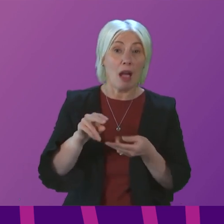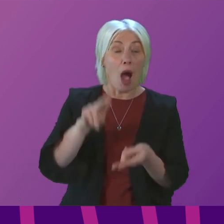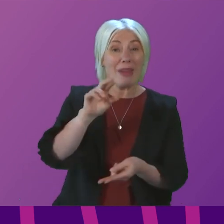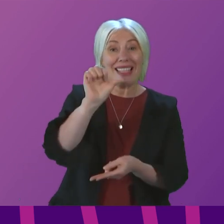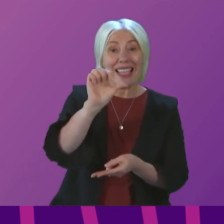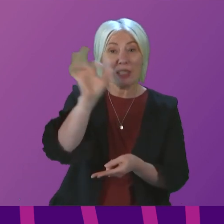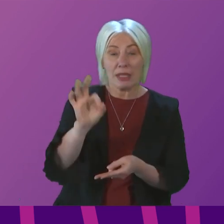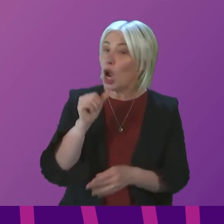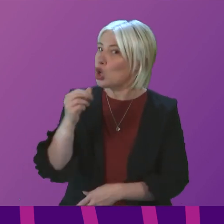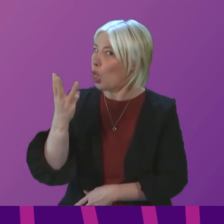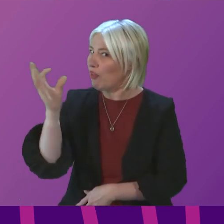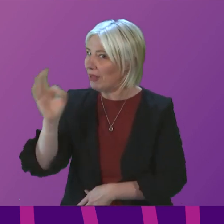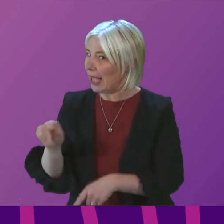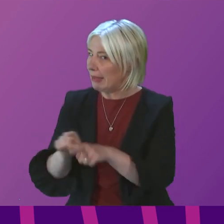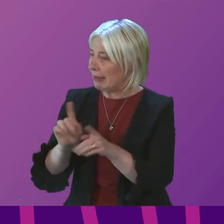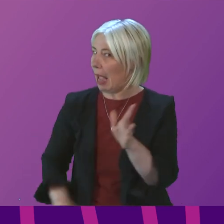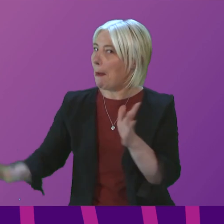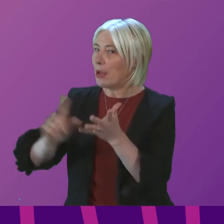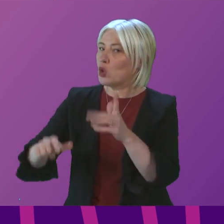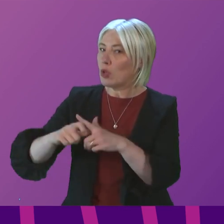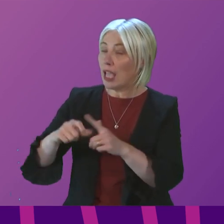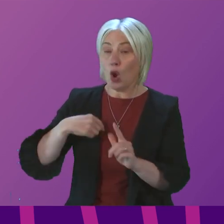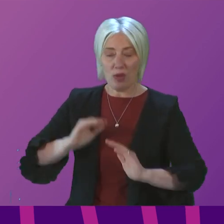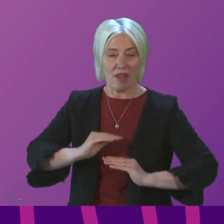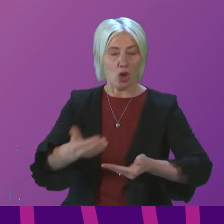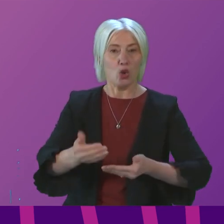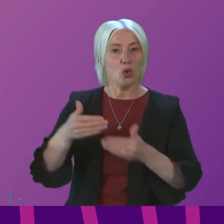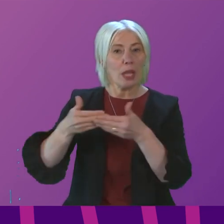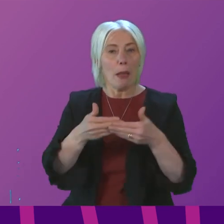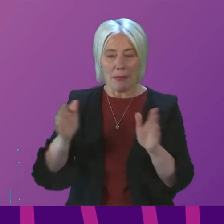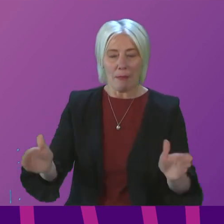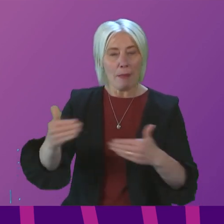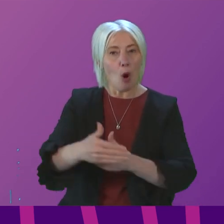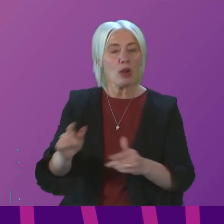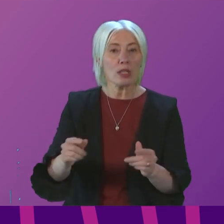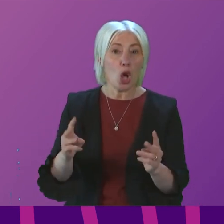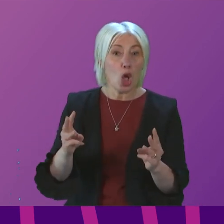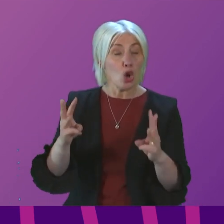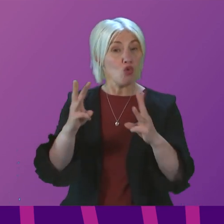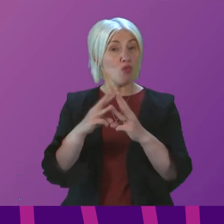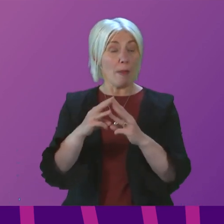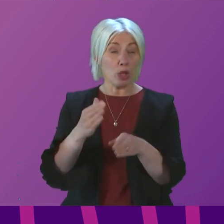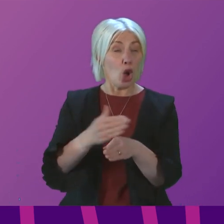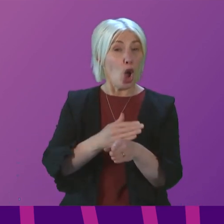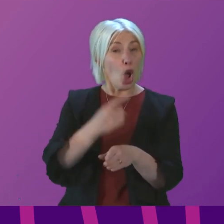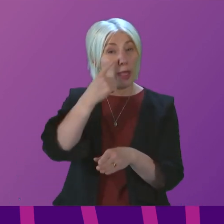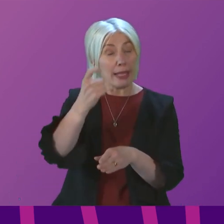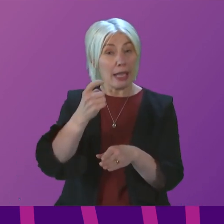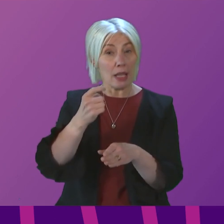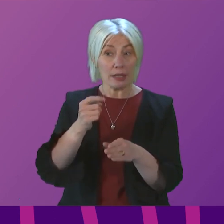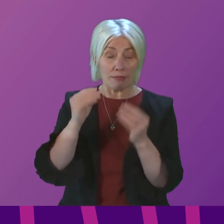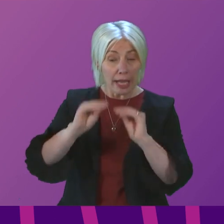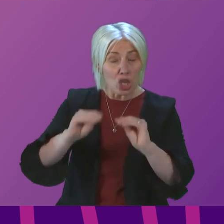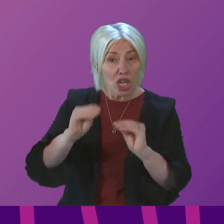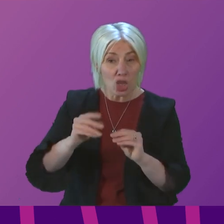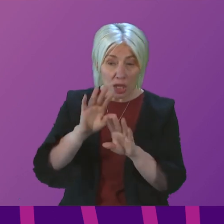with the UK government. It's this government that's introduced the baby box that has trebled early years education and childcare. All of